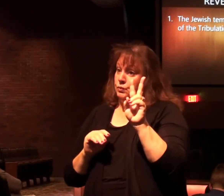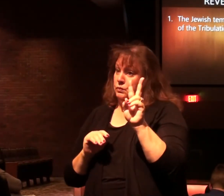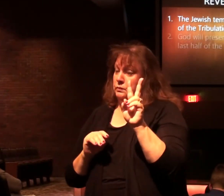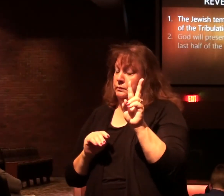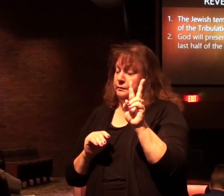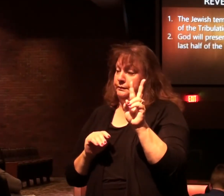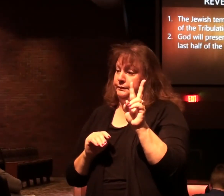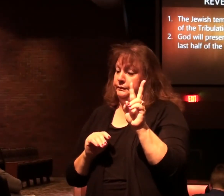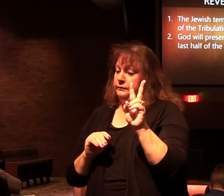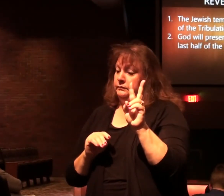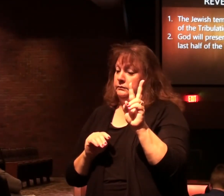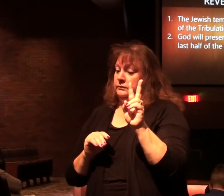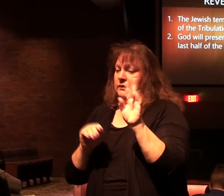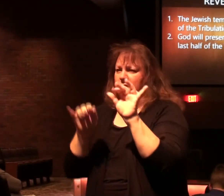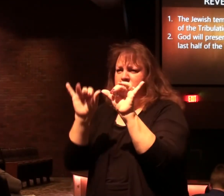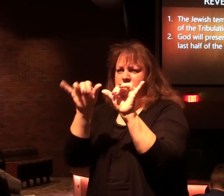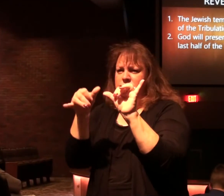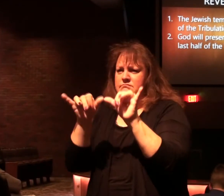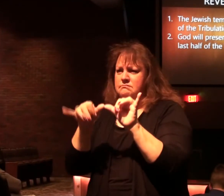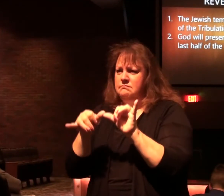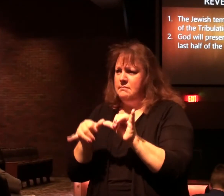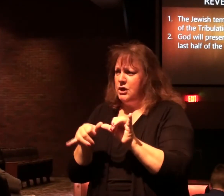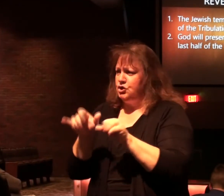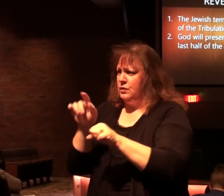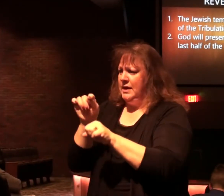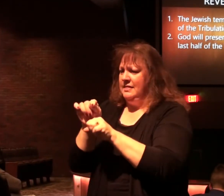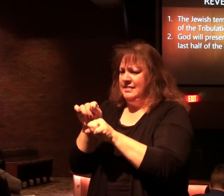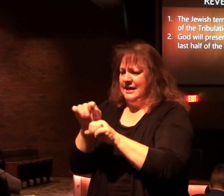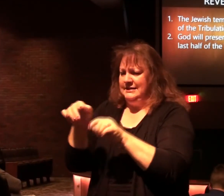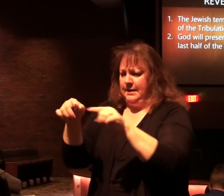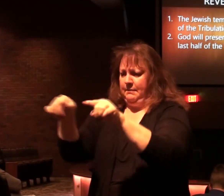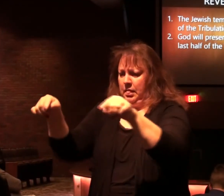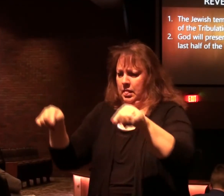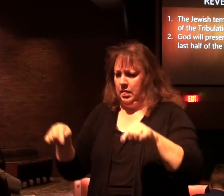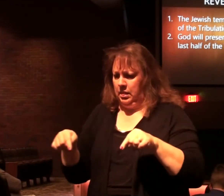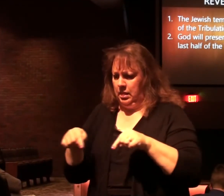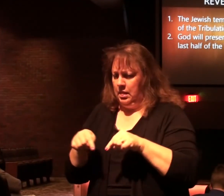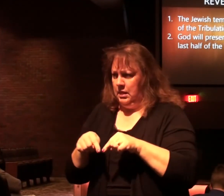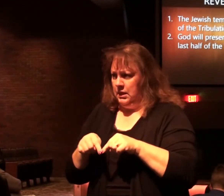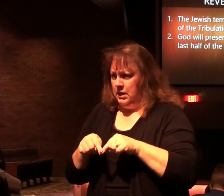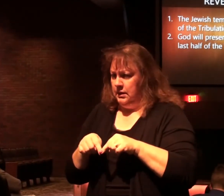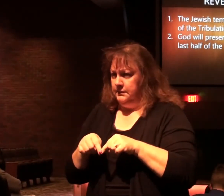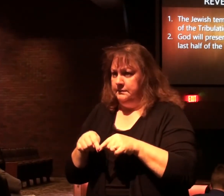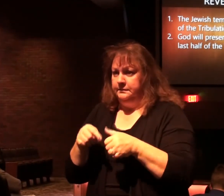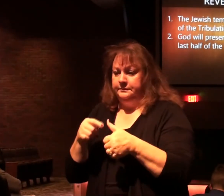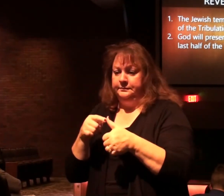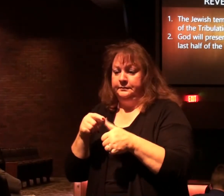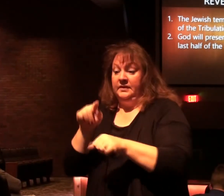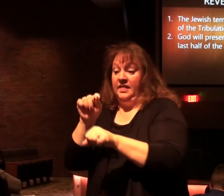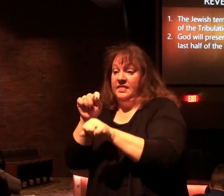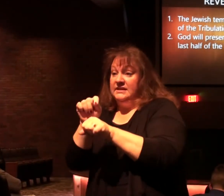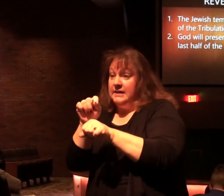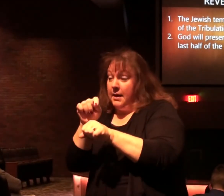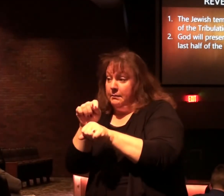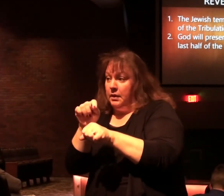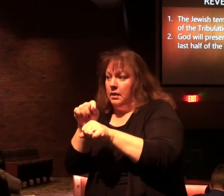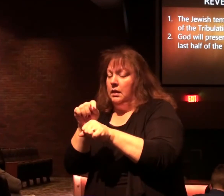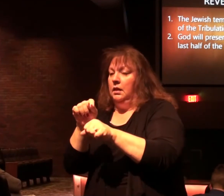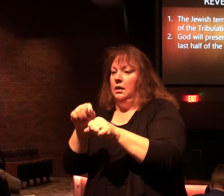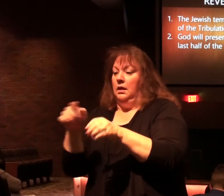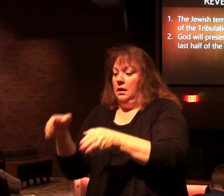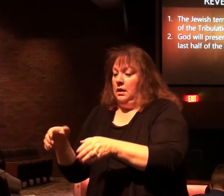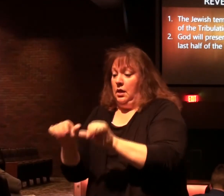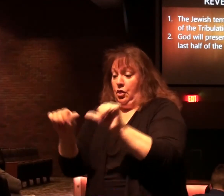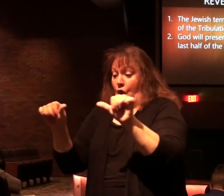Secondly, measuring of the temple area itself. The temple, the brazen